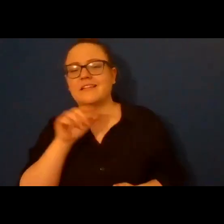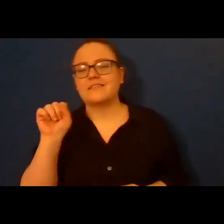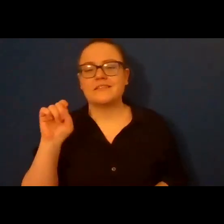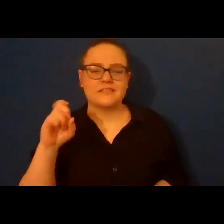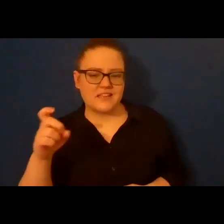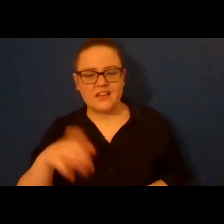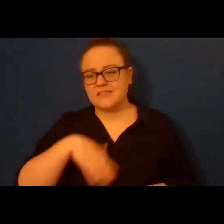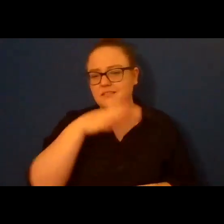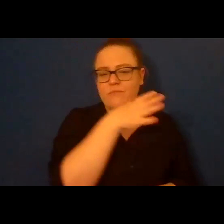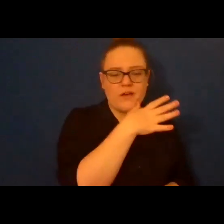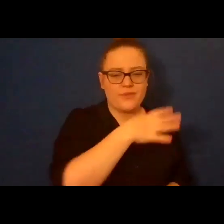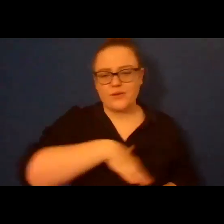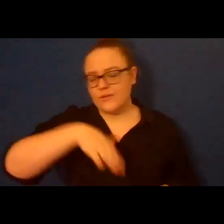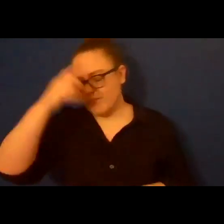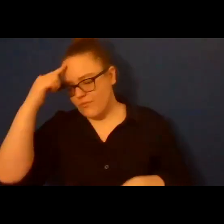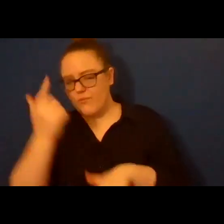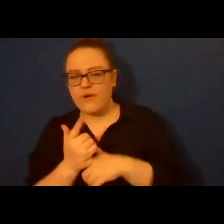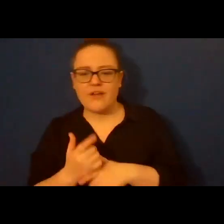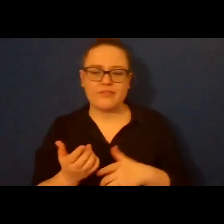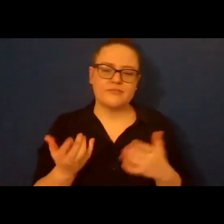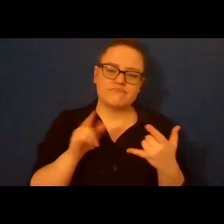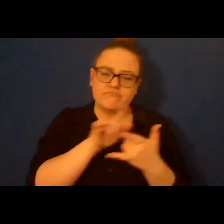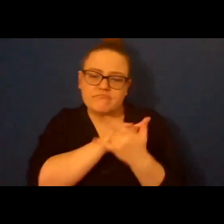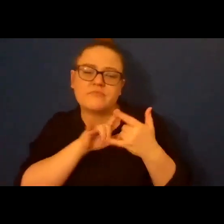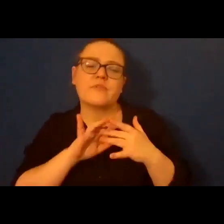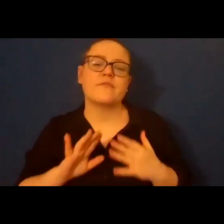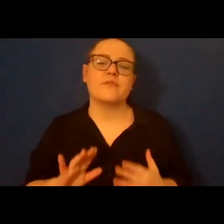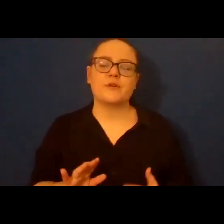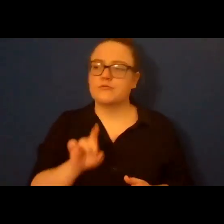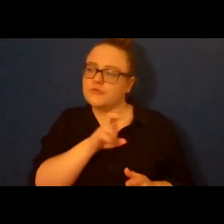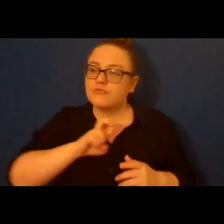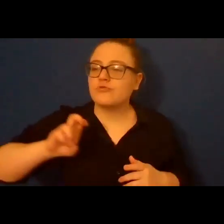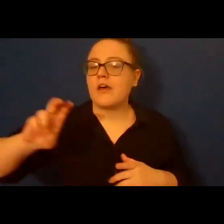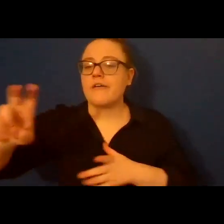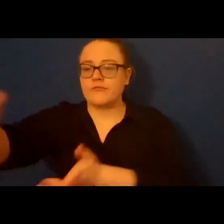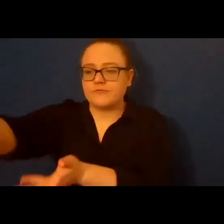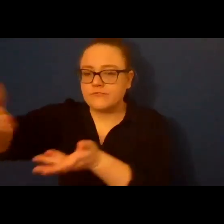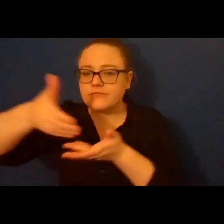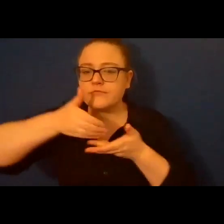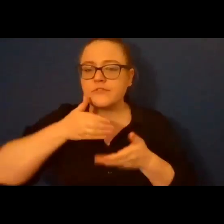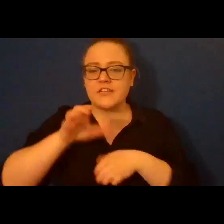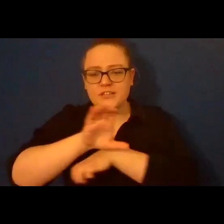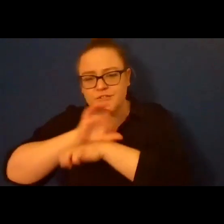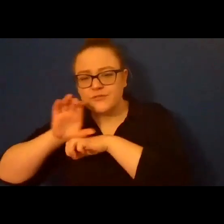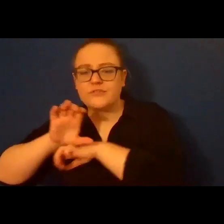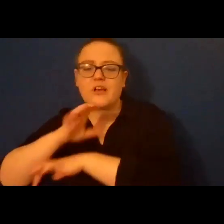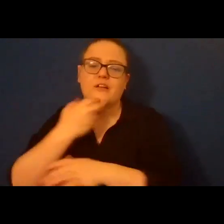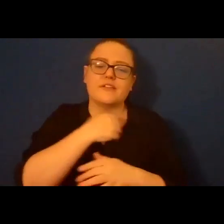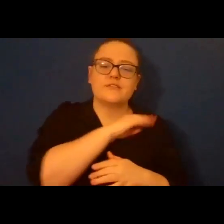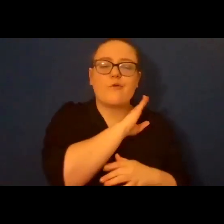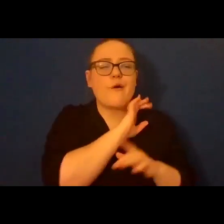Brother. Lover. You travel and bring back silk scarves. A bag of chocolates for you don't know who yet.